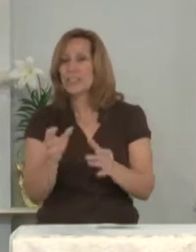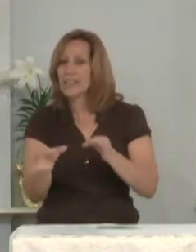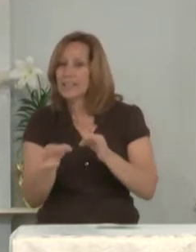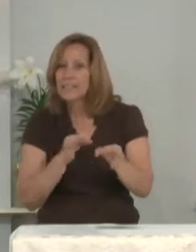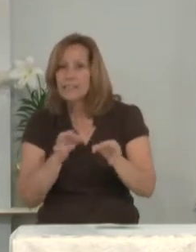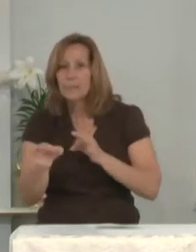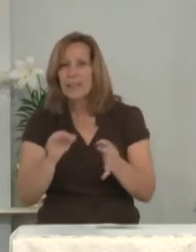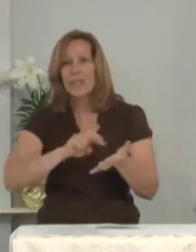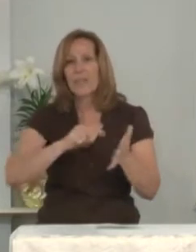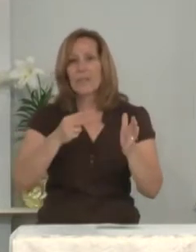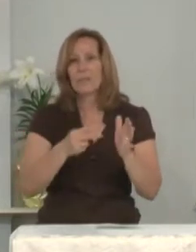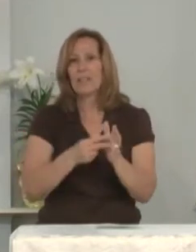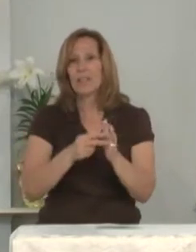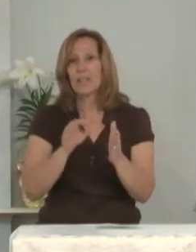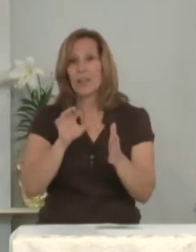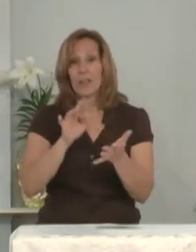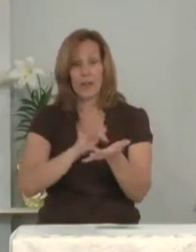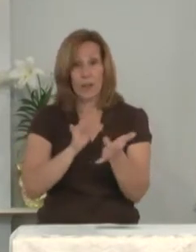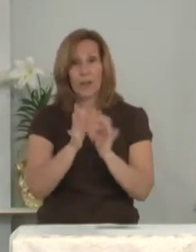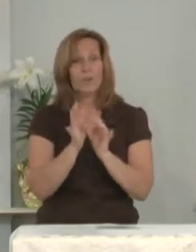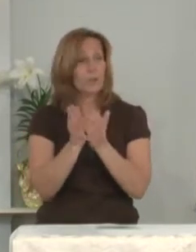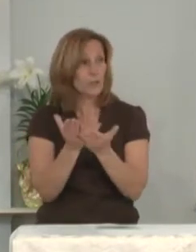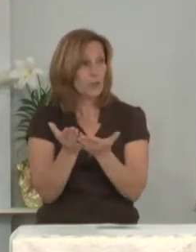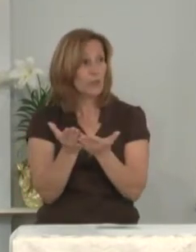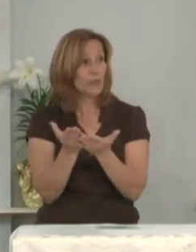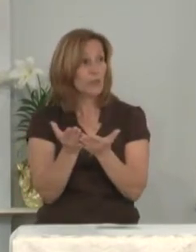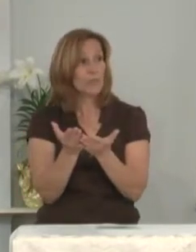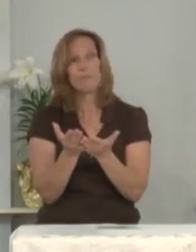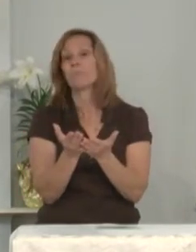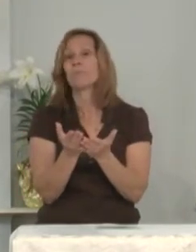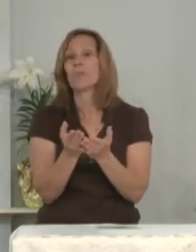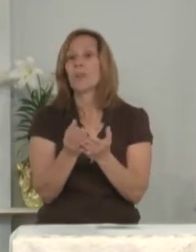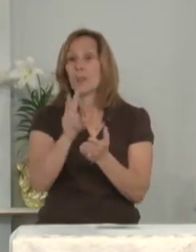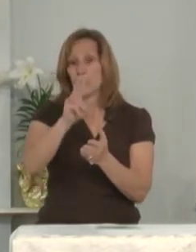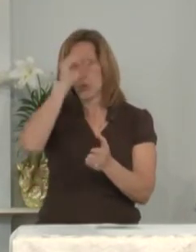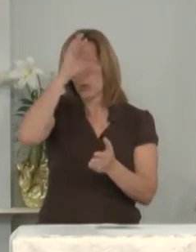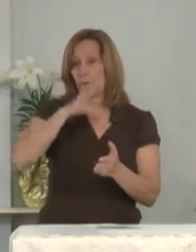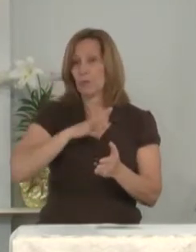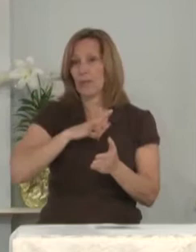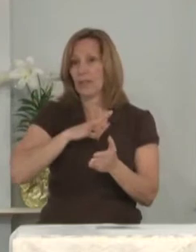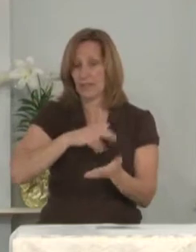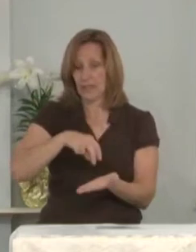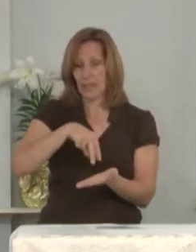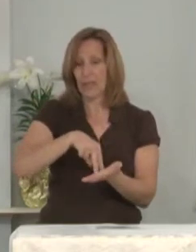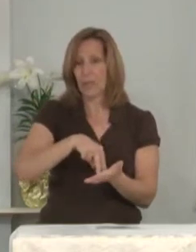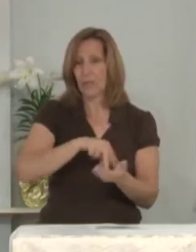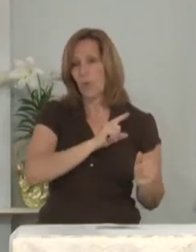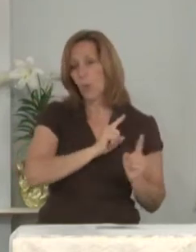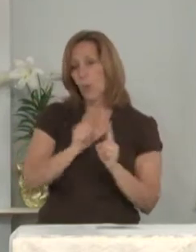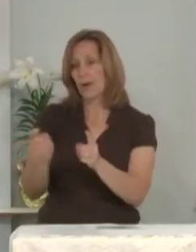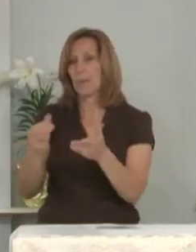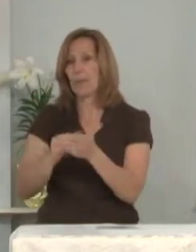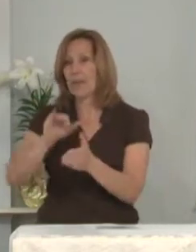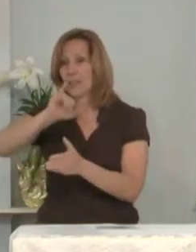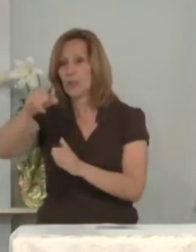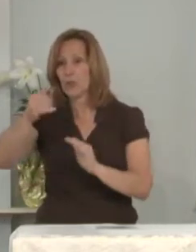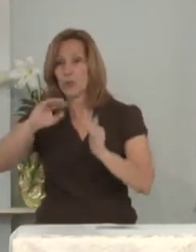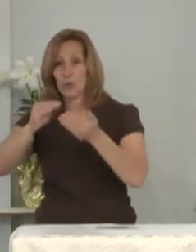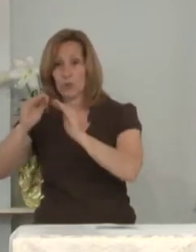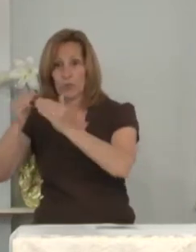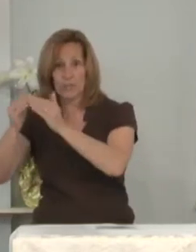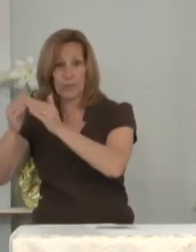to us the meaning of the scriptures. So the two men got up then and went back to Jerusalem.